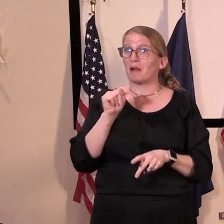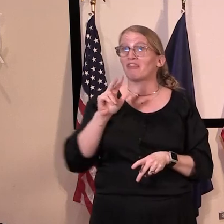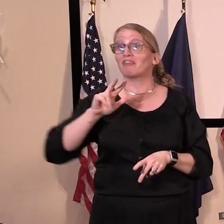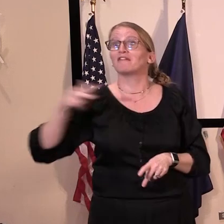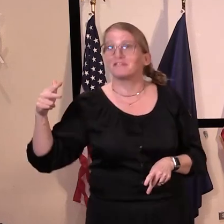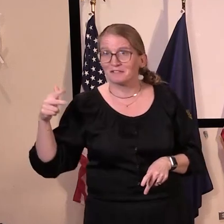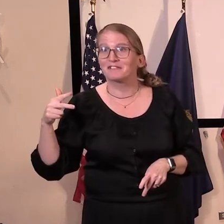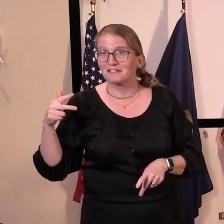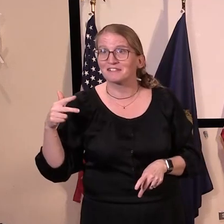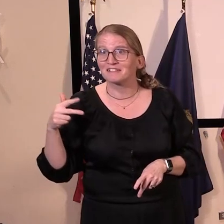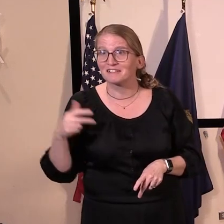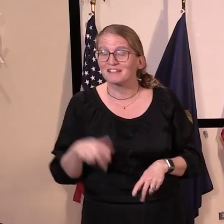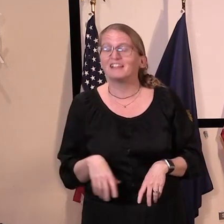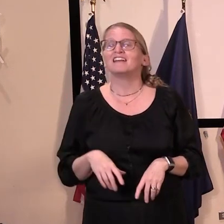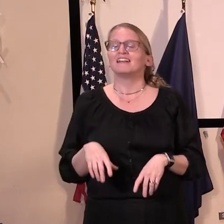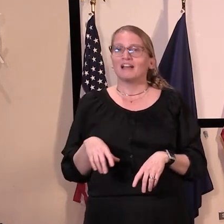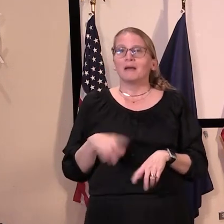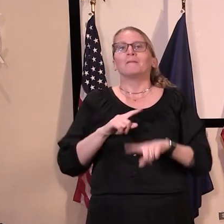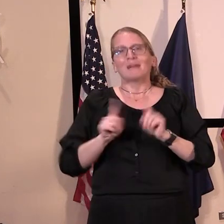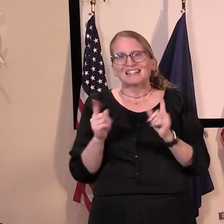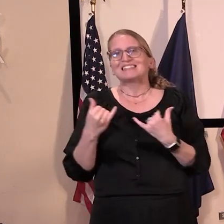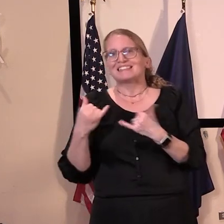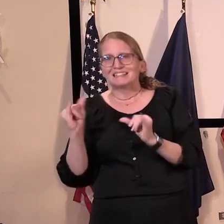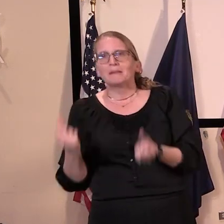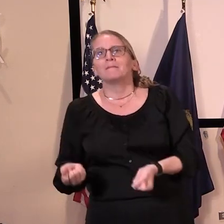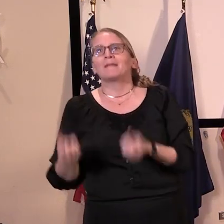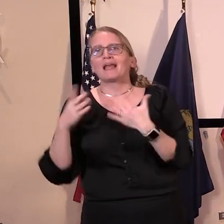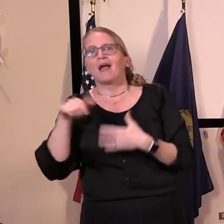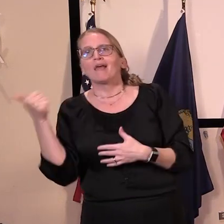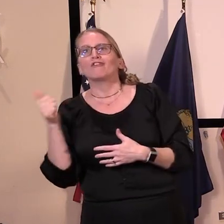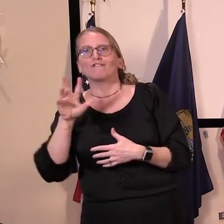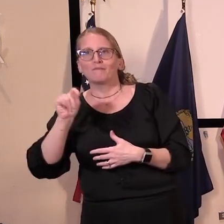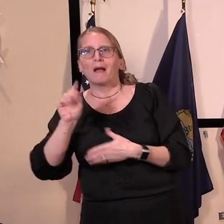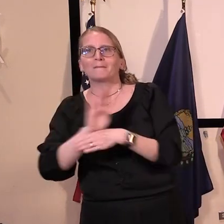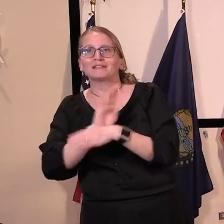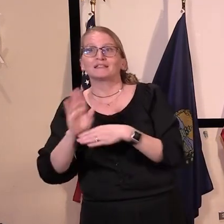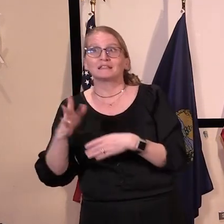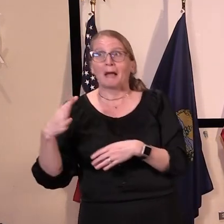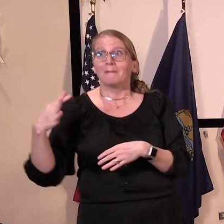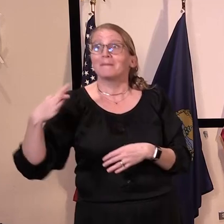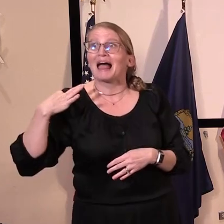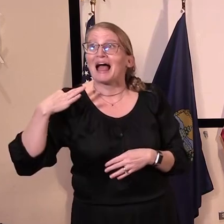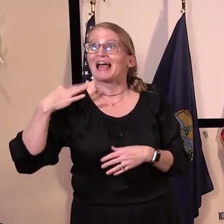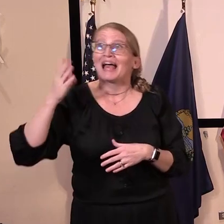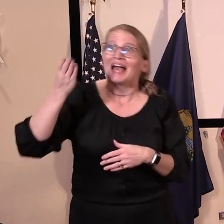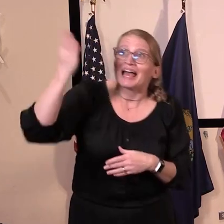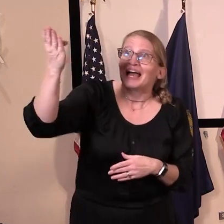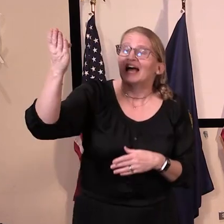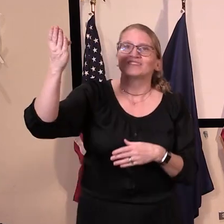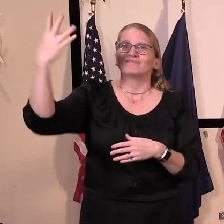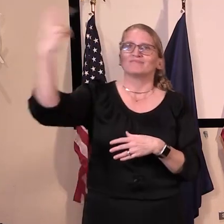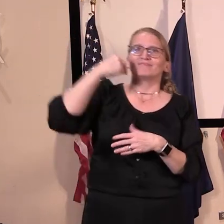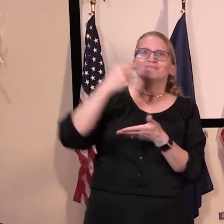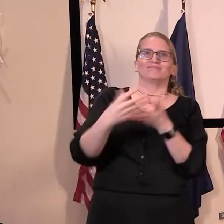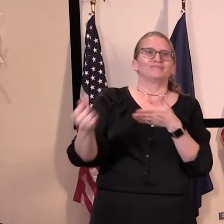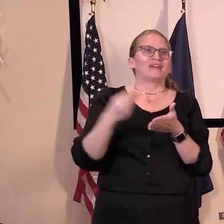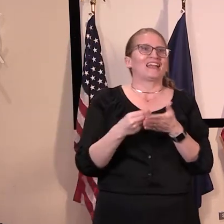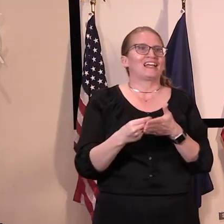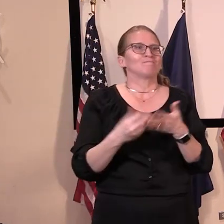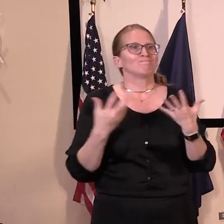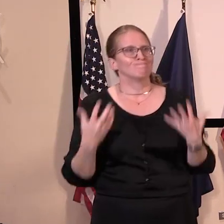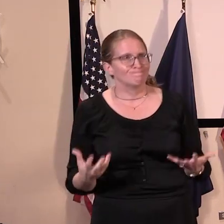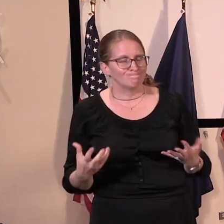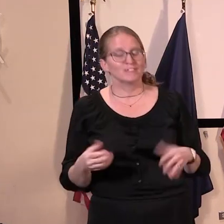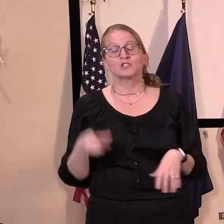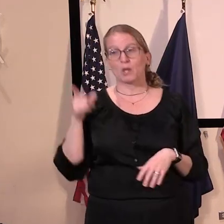didn't quite make it before funds ran dry. And the legislation that was passed in the Senate